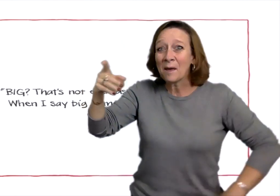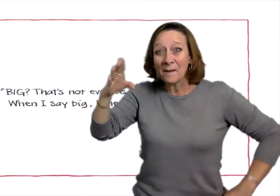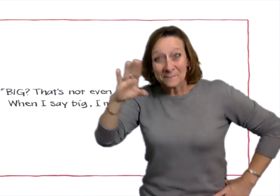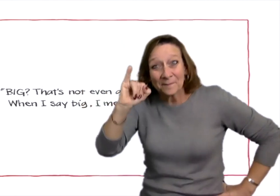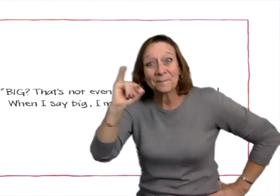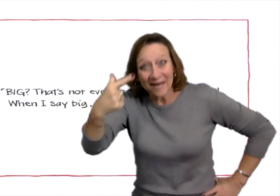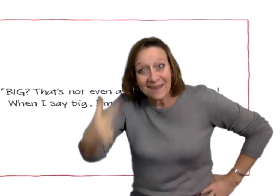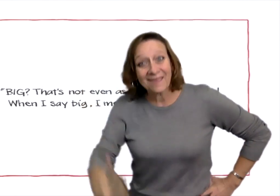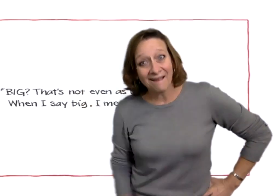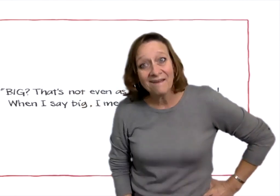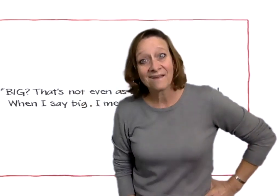Big?